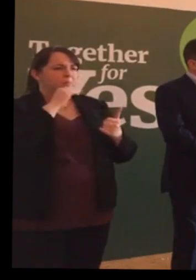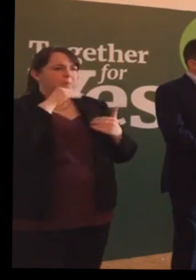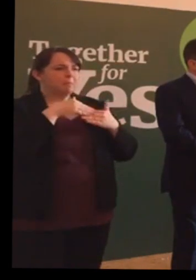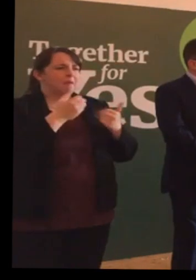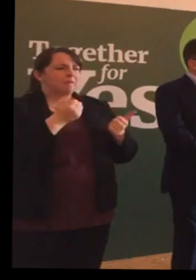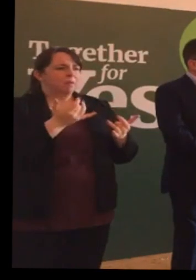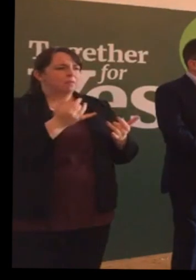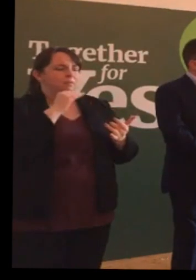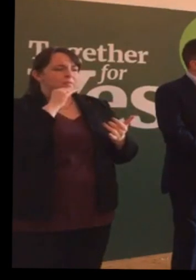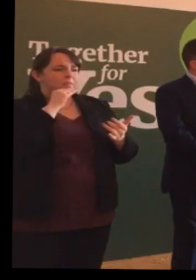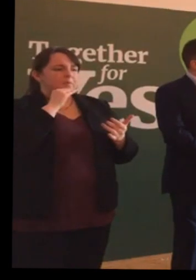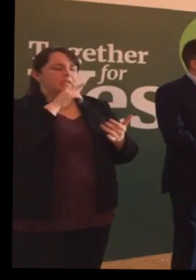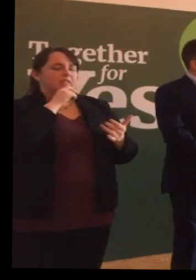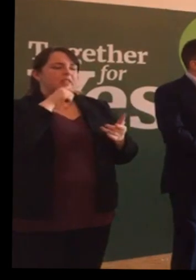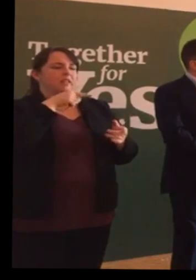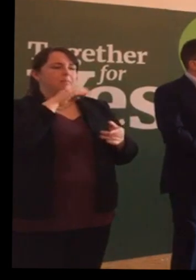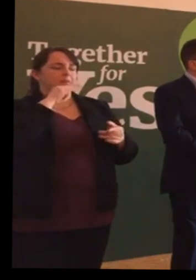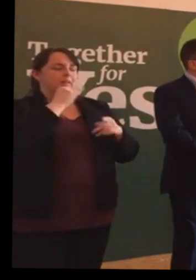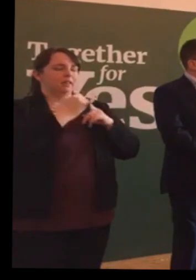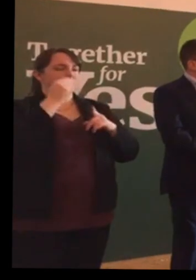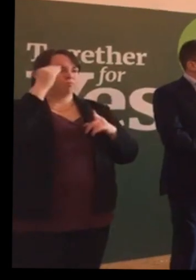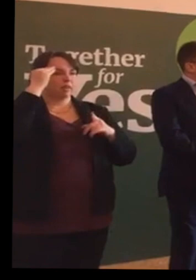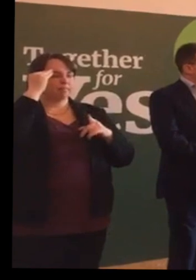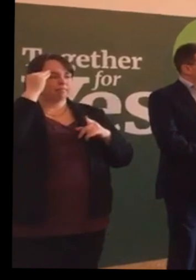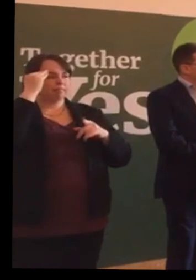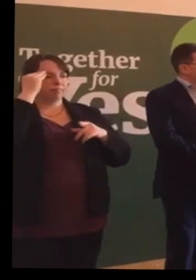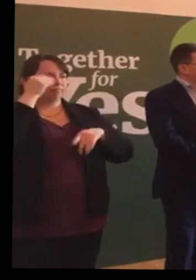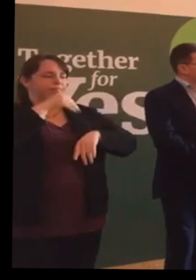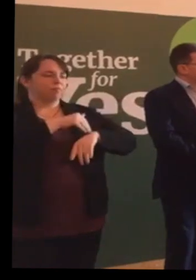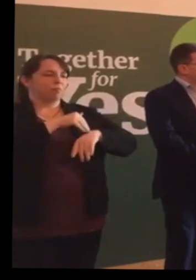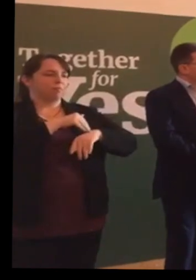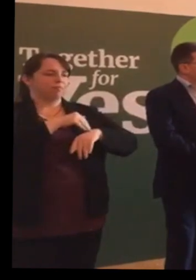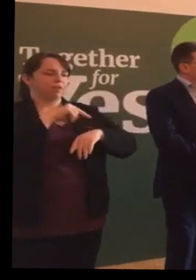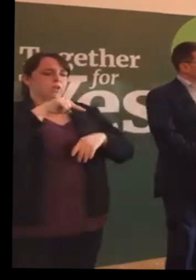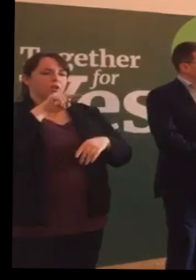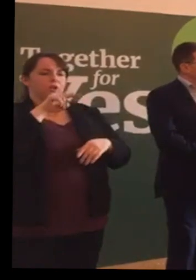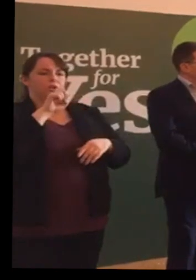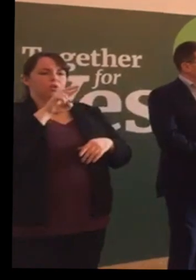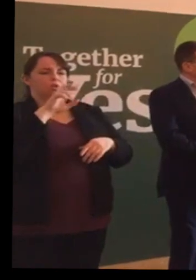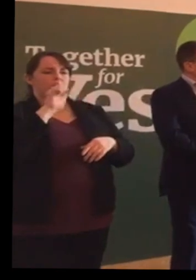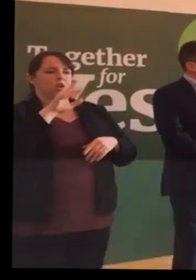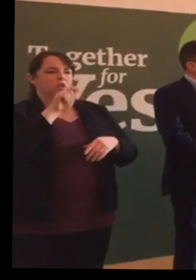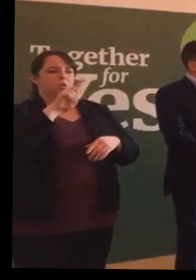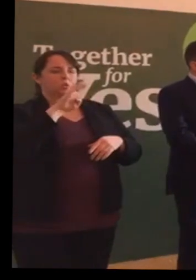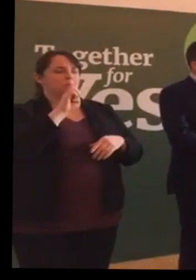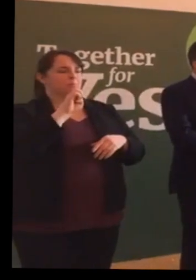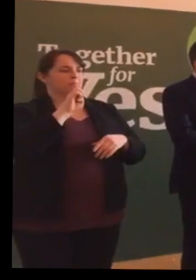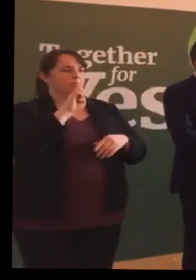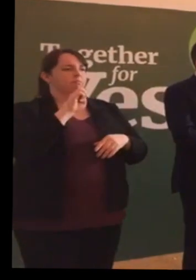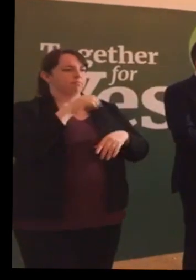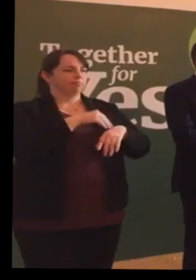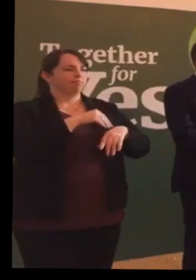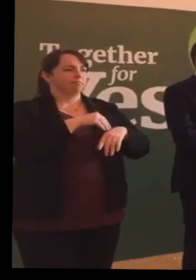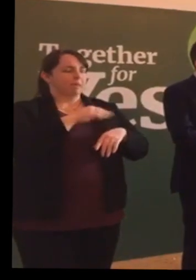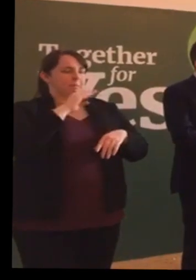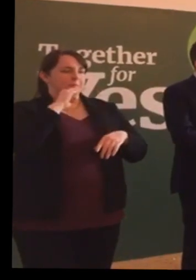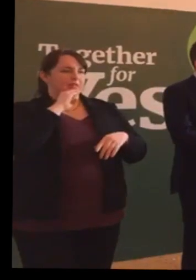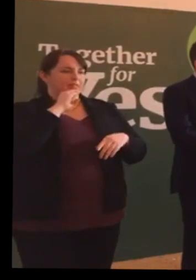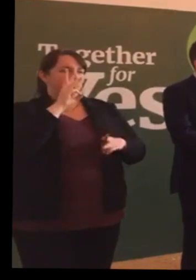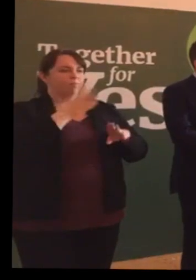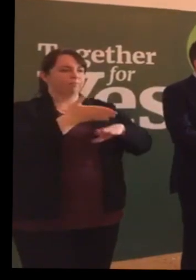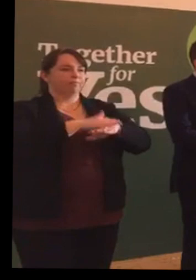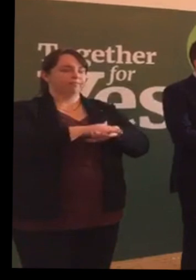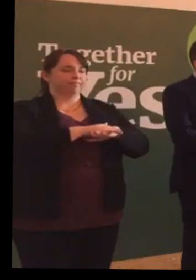He said it was a neural tube defect, that it was a fatal condition, a condition